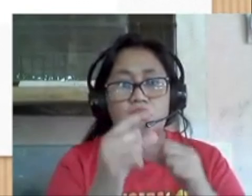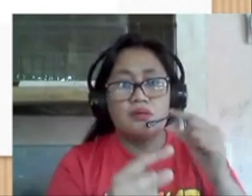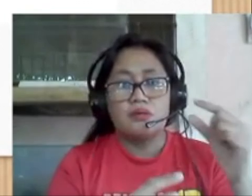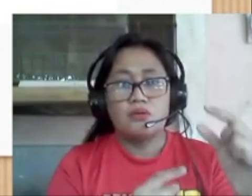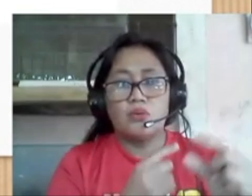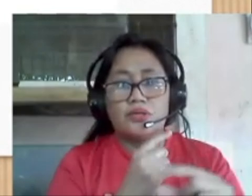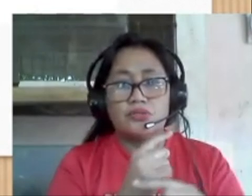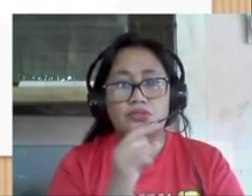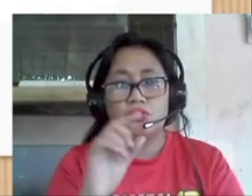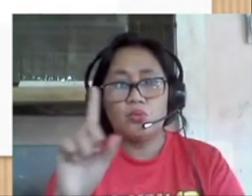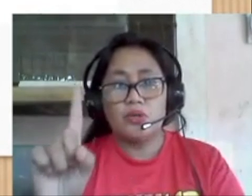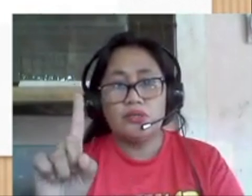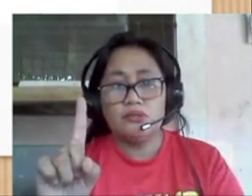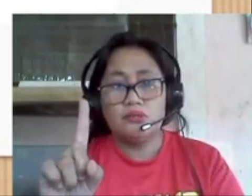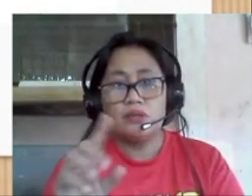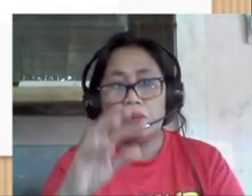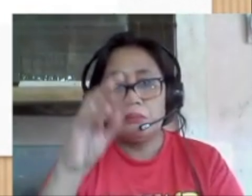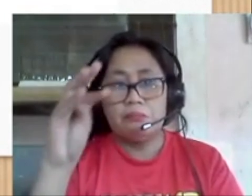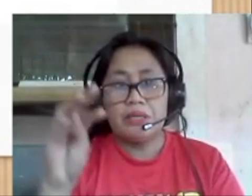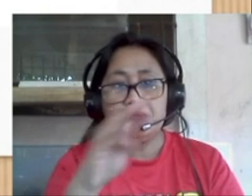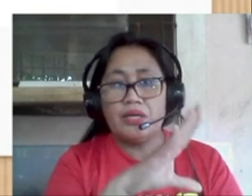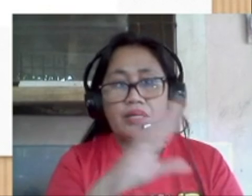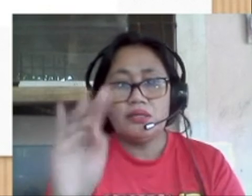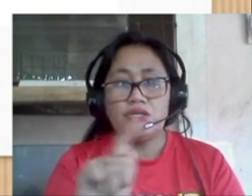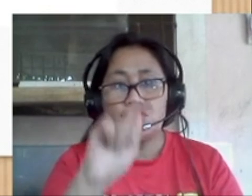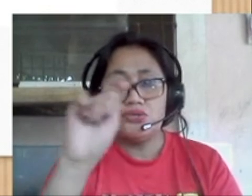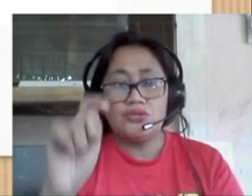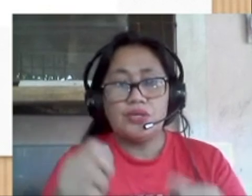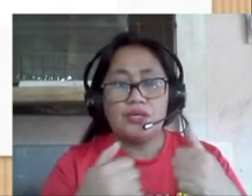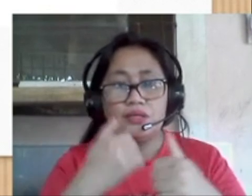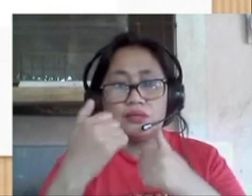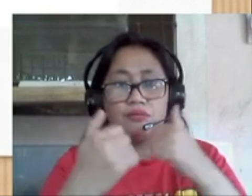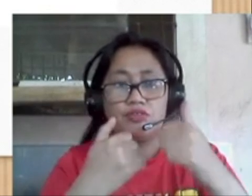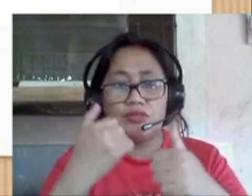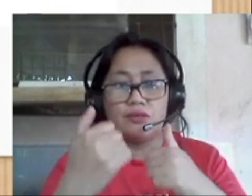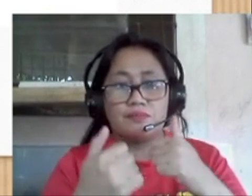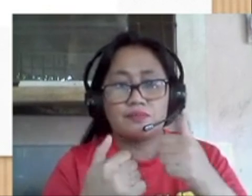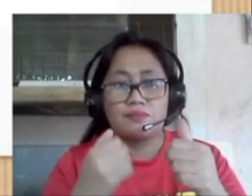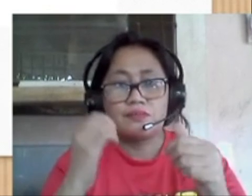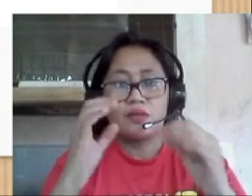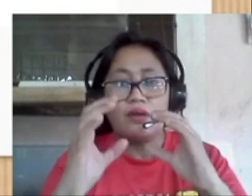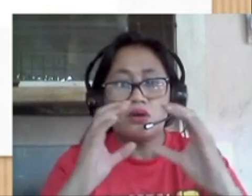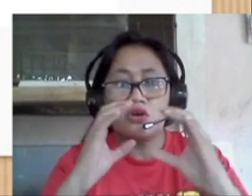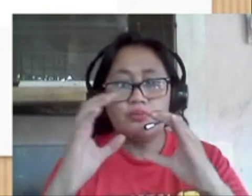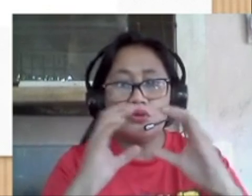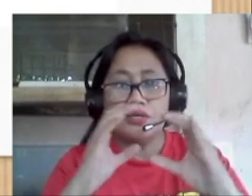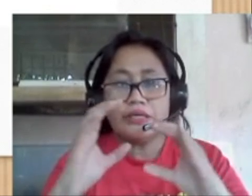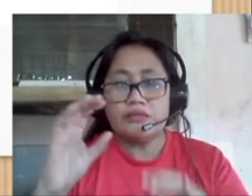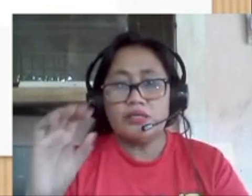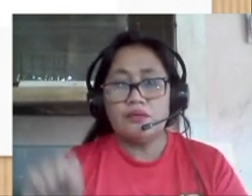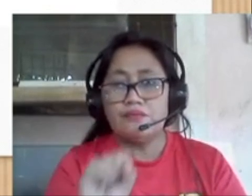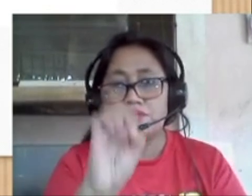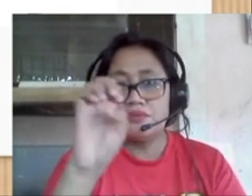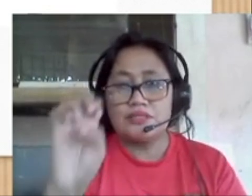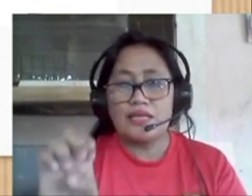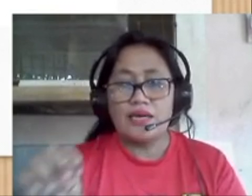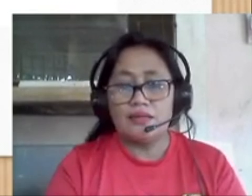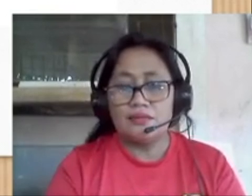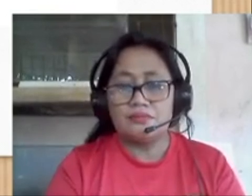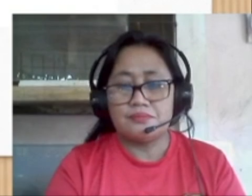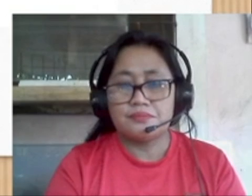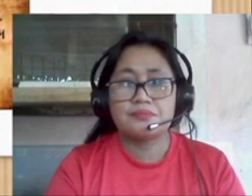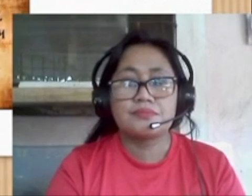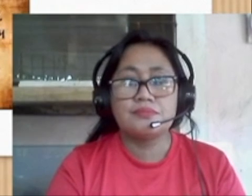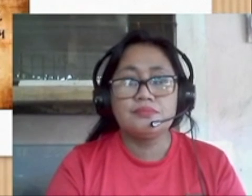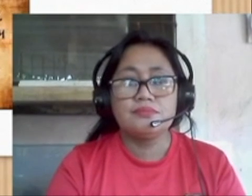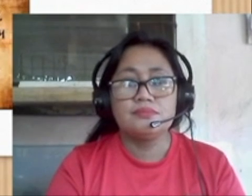Quarter 1. Monday and Tuesday Activity Communicative Style